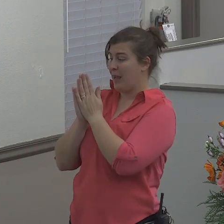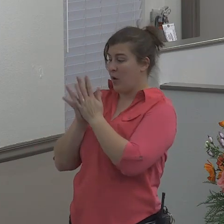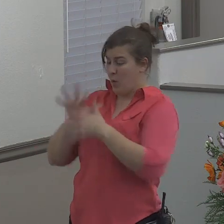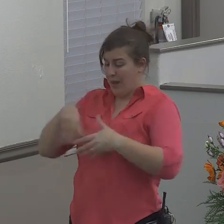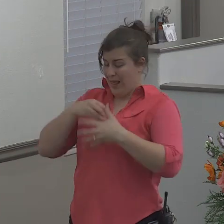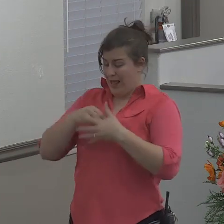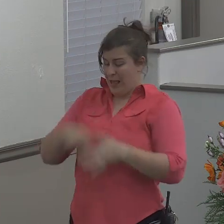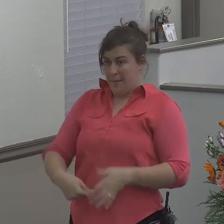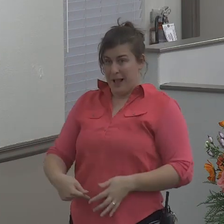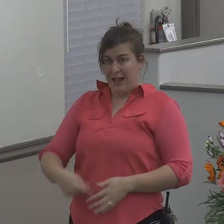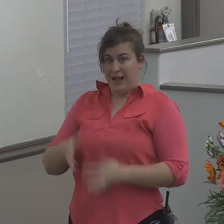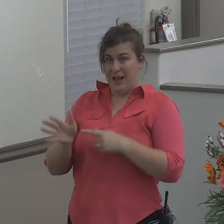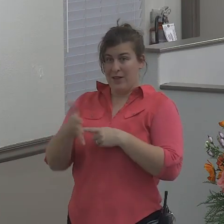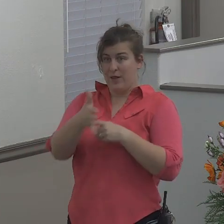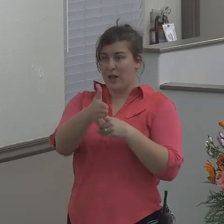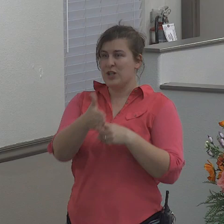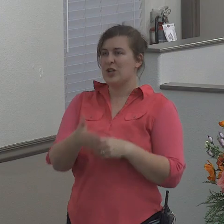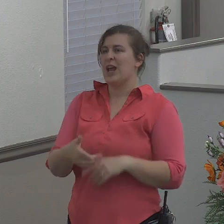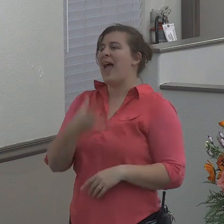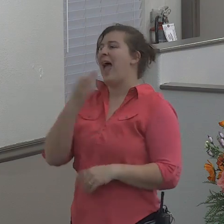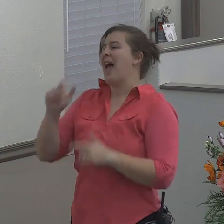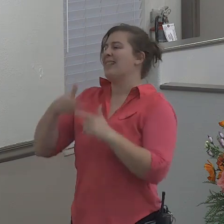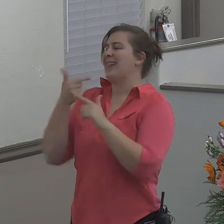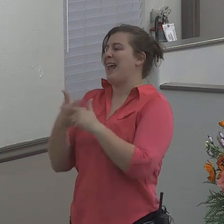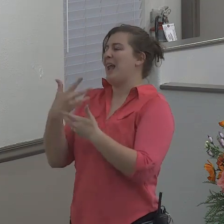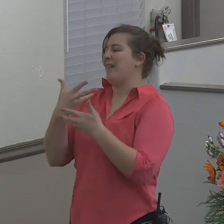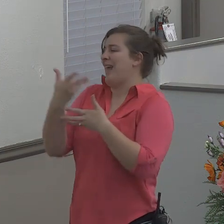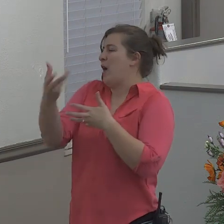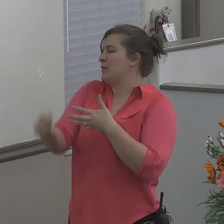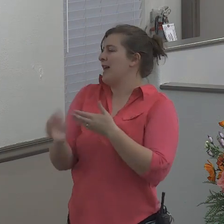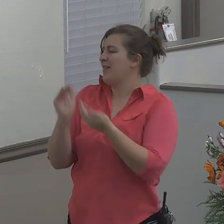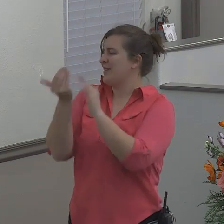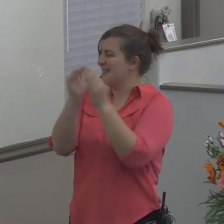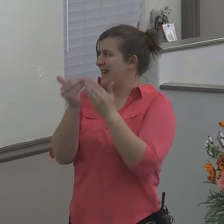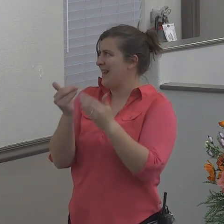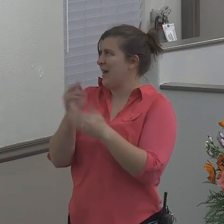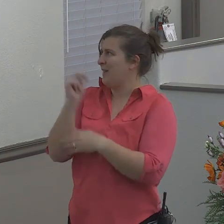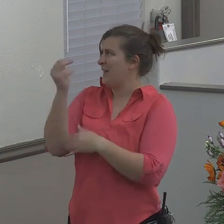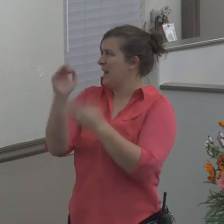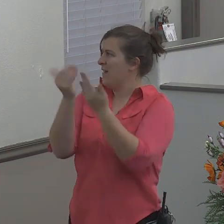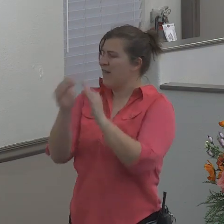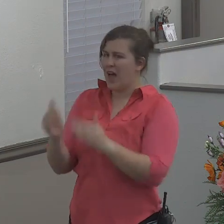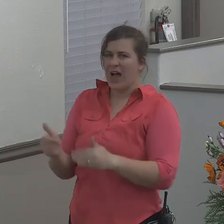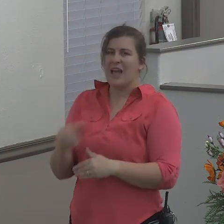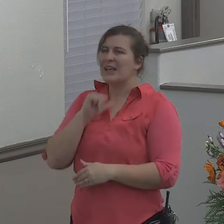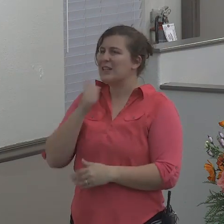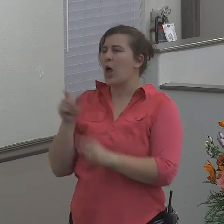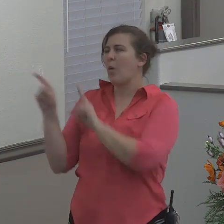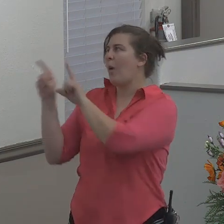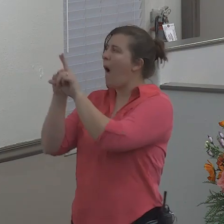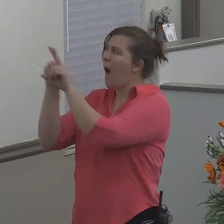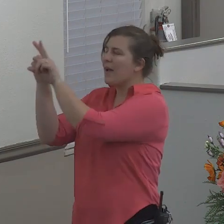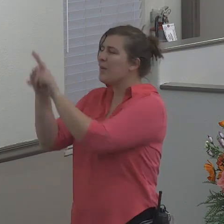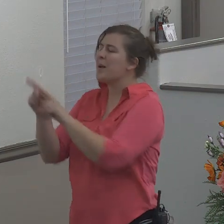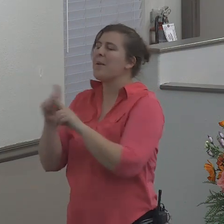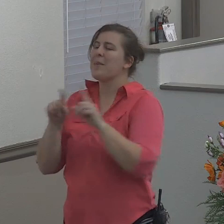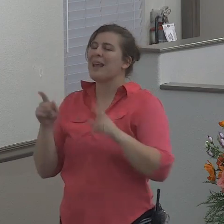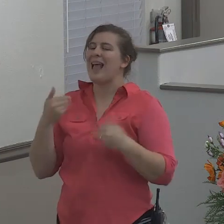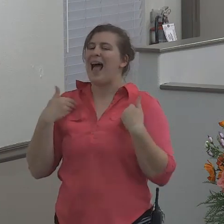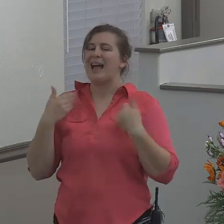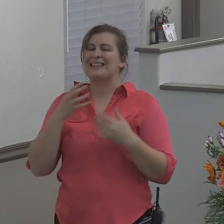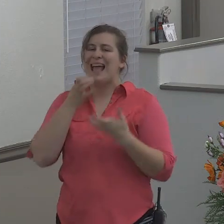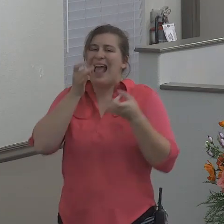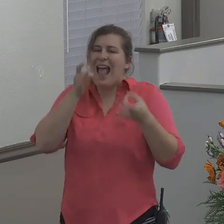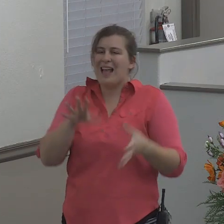he is not walking with God Jonah is running from God Jonah has hatred and bitterness in his heart